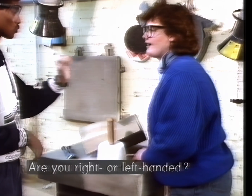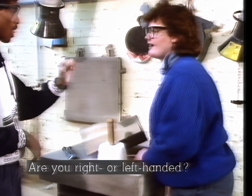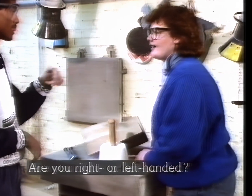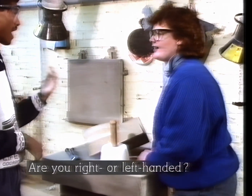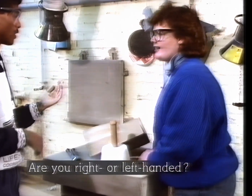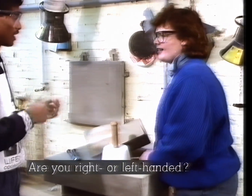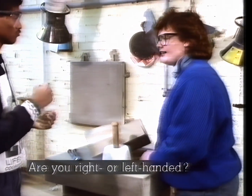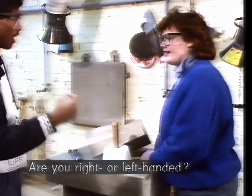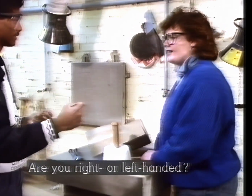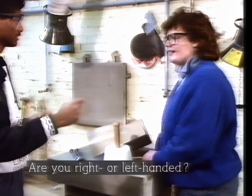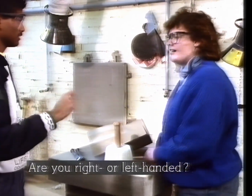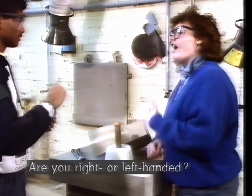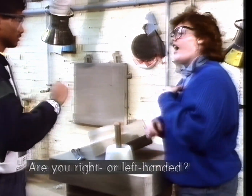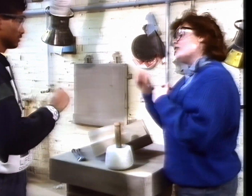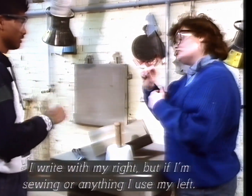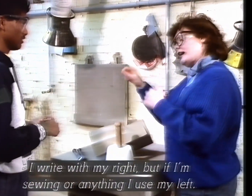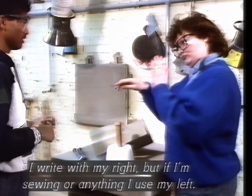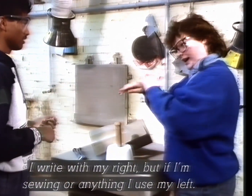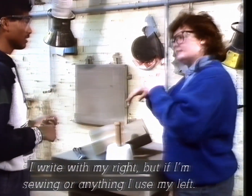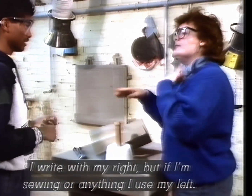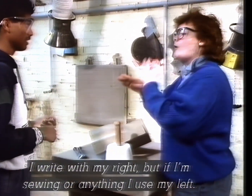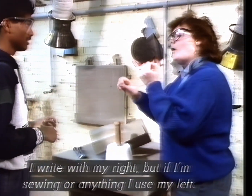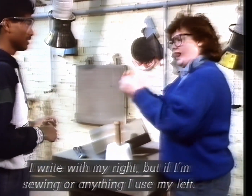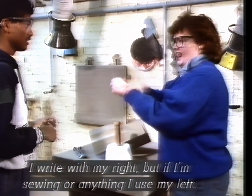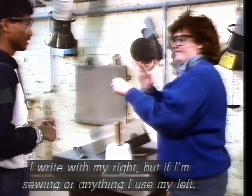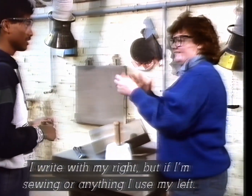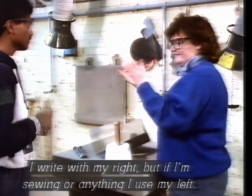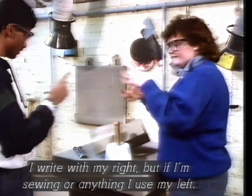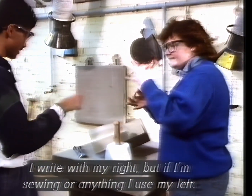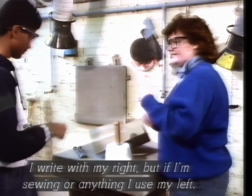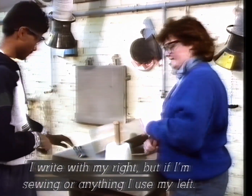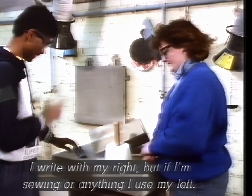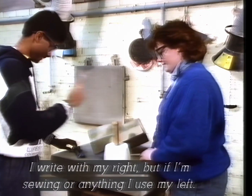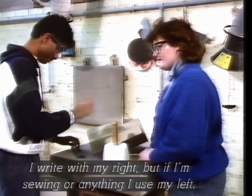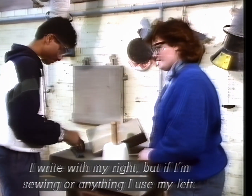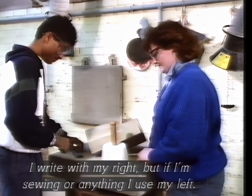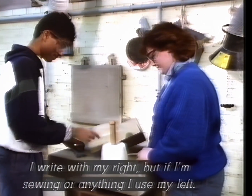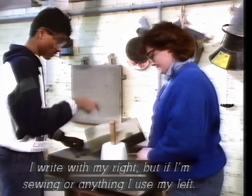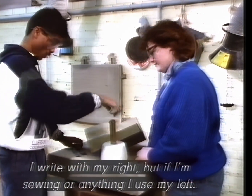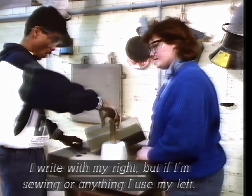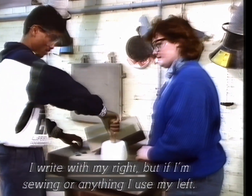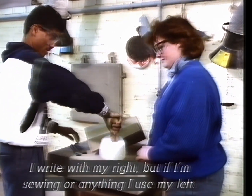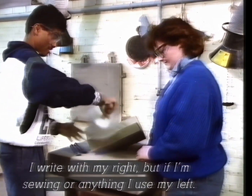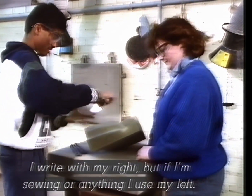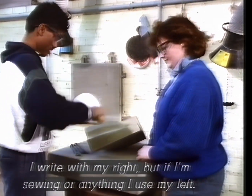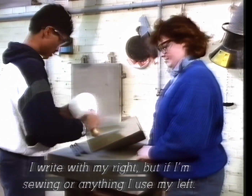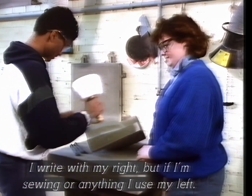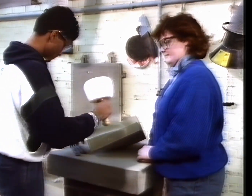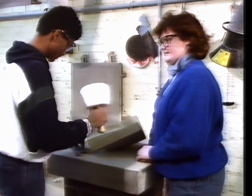Now, are you right-handed or left-handed? Well, I actually write with my right hand, but if I'm doing any work sewing, I use my left hand. Okay. Well, you hold